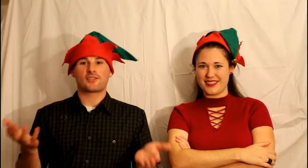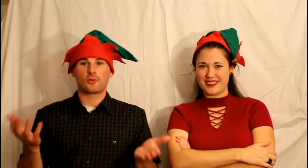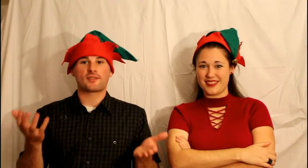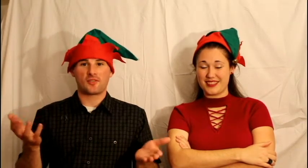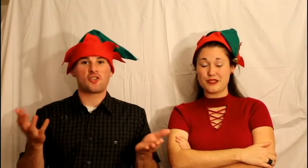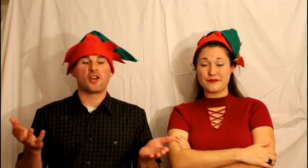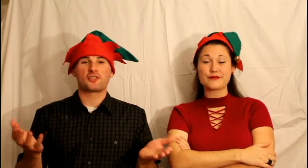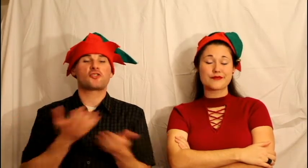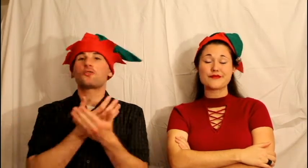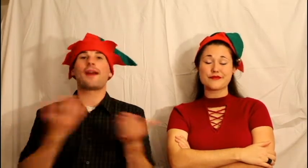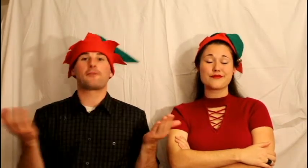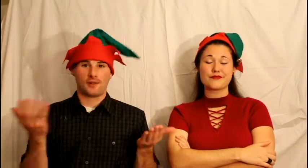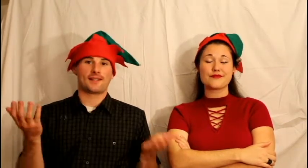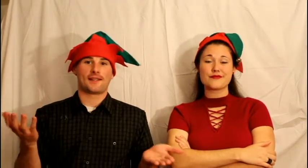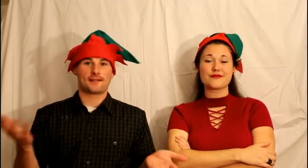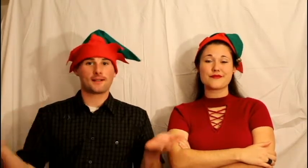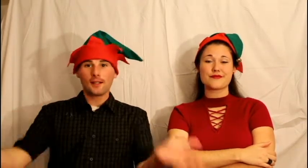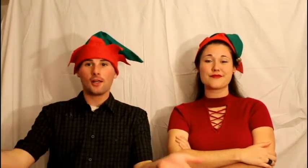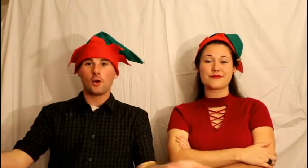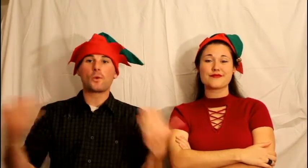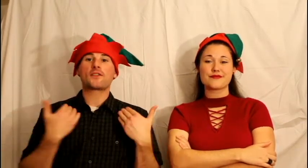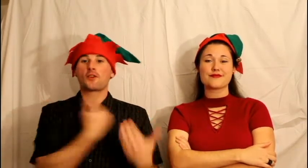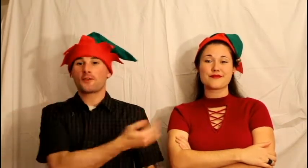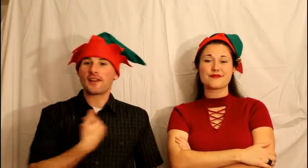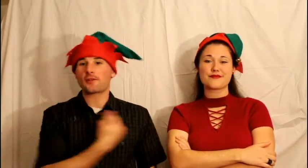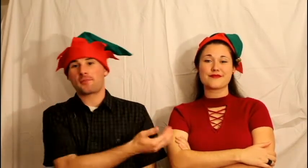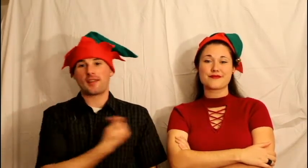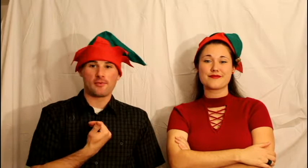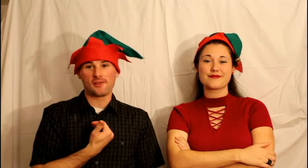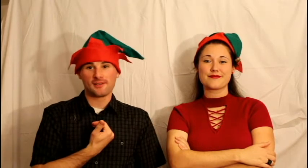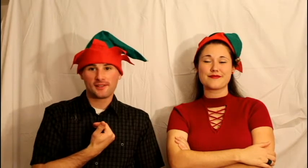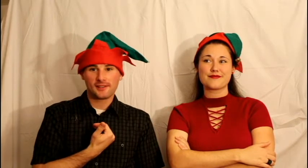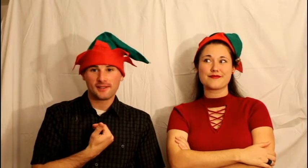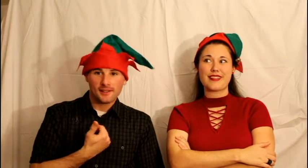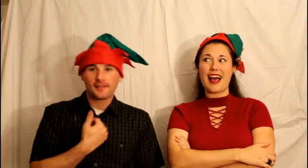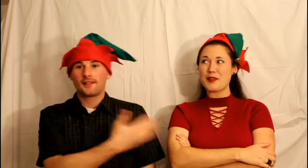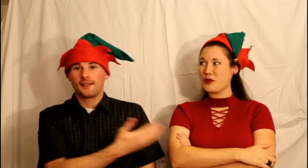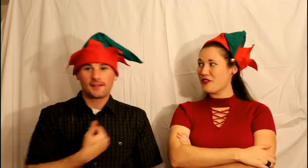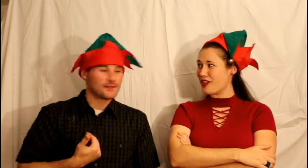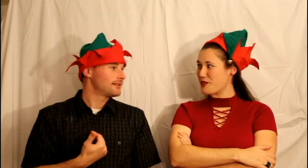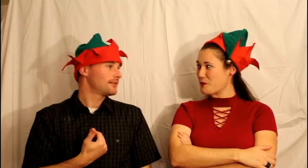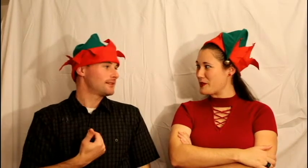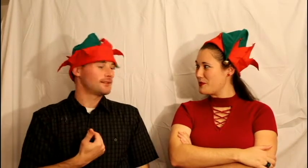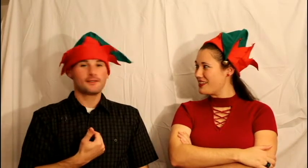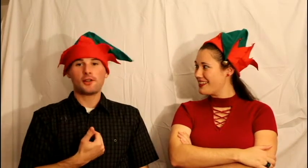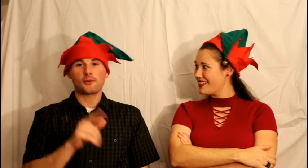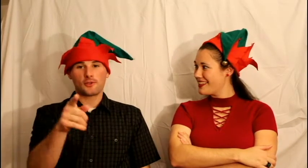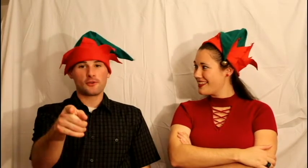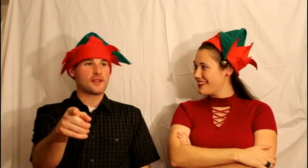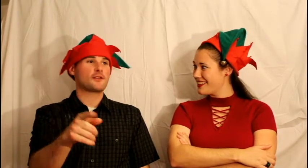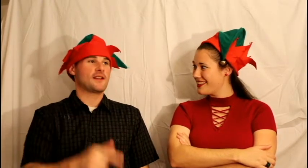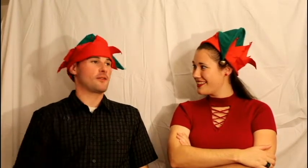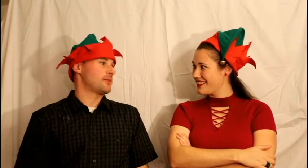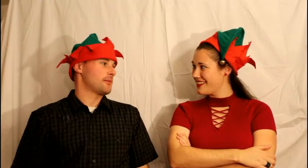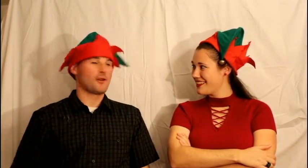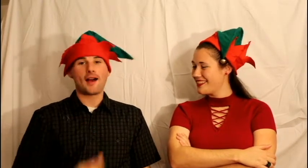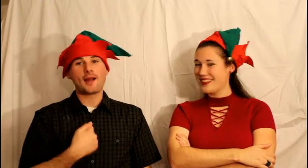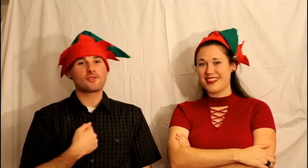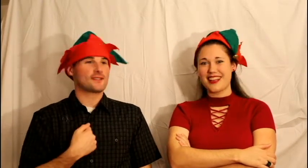best Christmas songs to ever exist? Christmas your favorite people. I'm your favorite people? No, you're their favorite people. I'm just